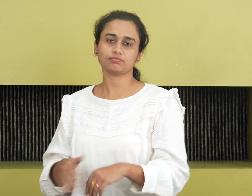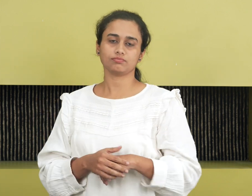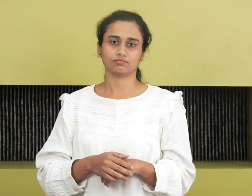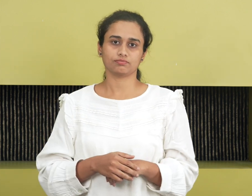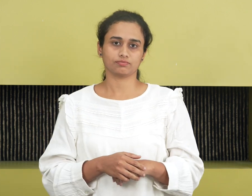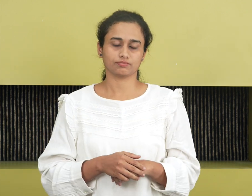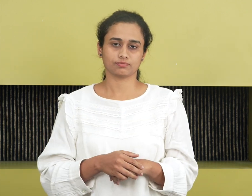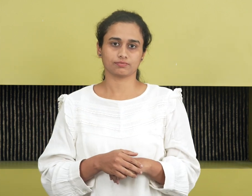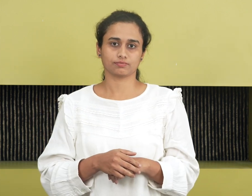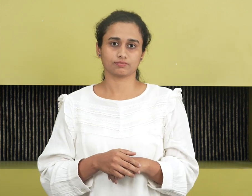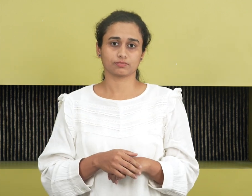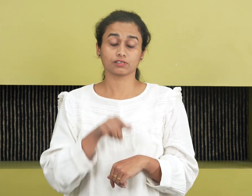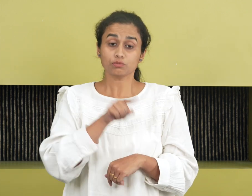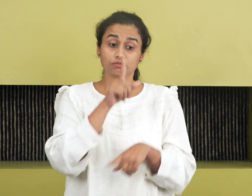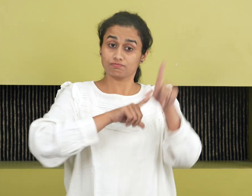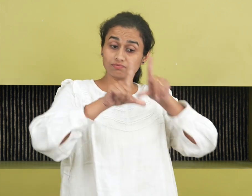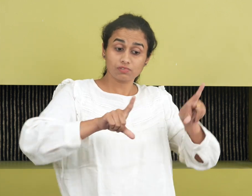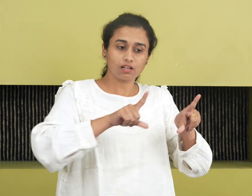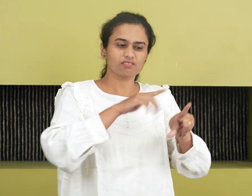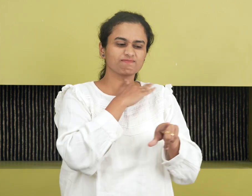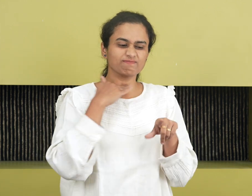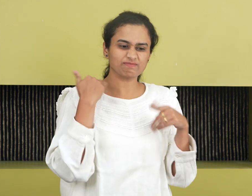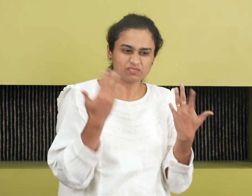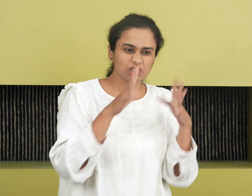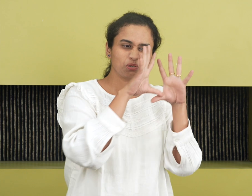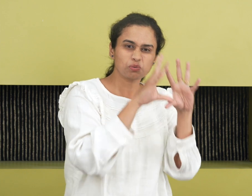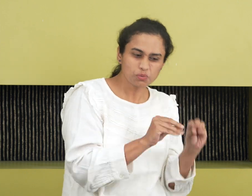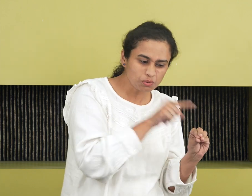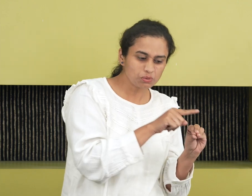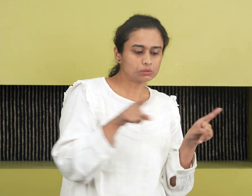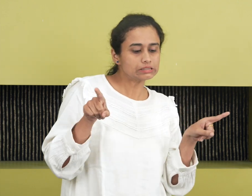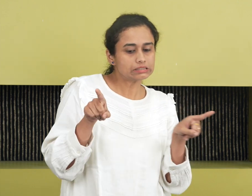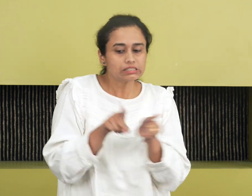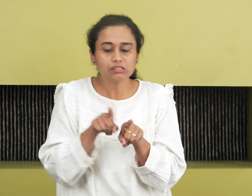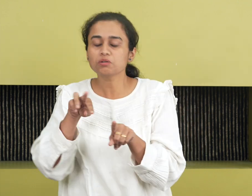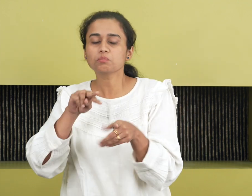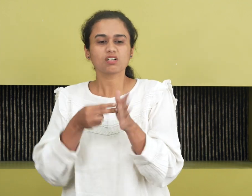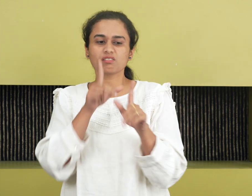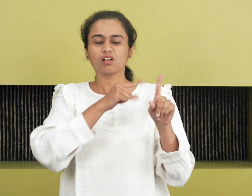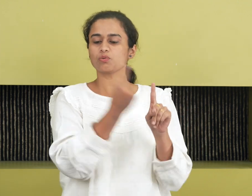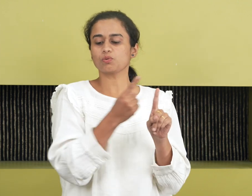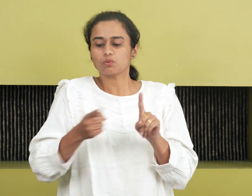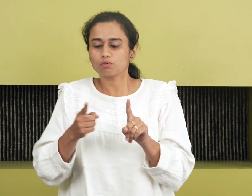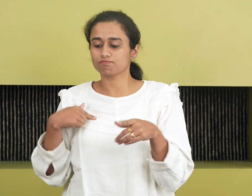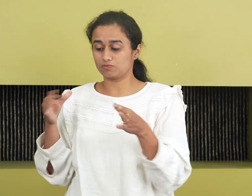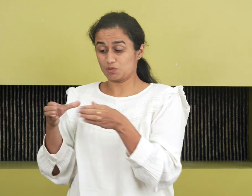When a language dies, so does a part of our society, a culture,